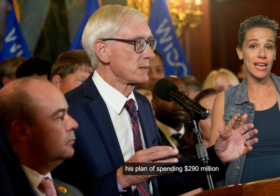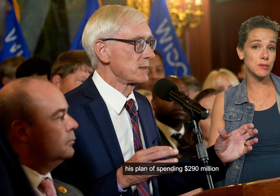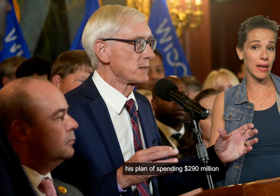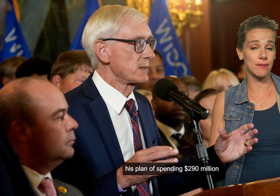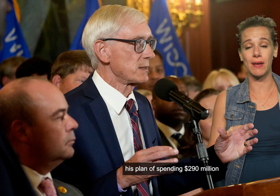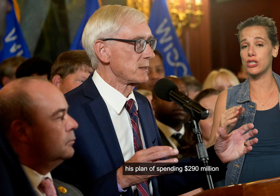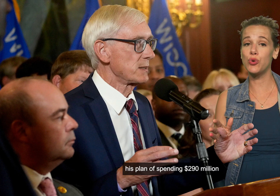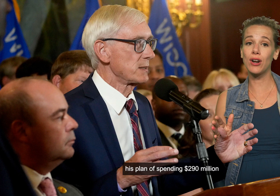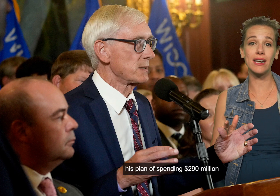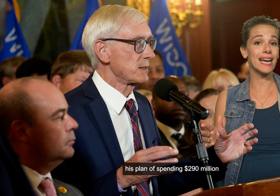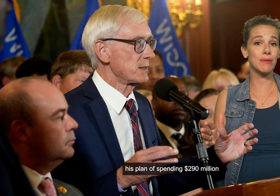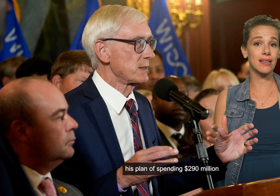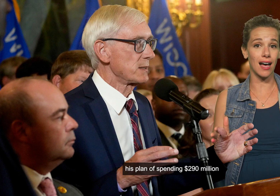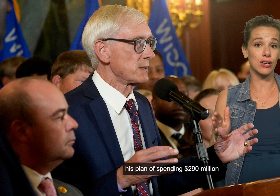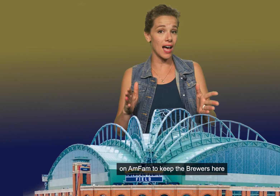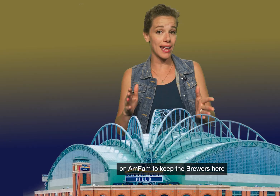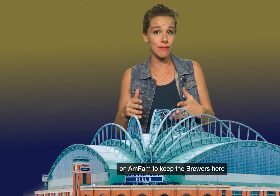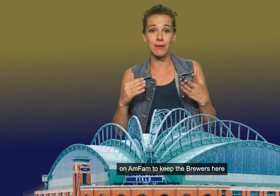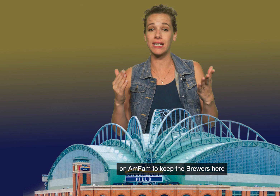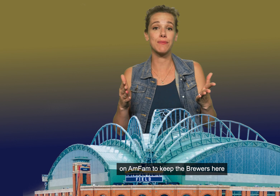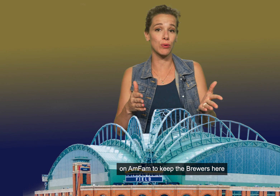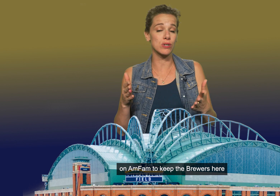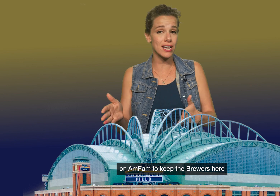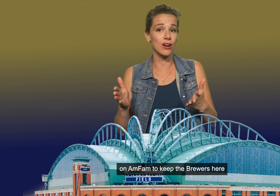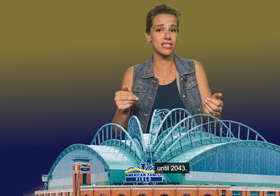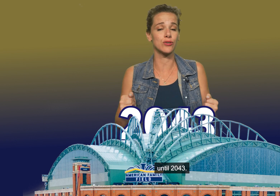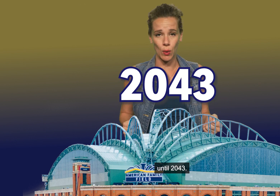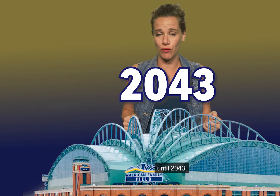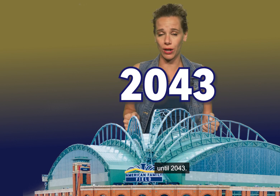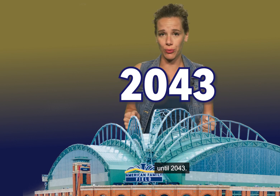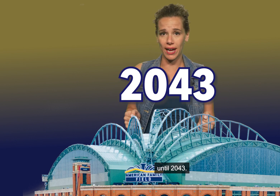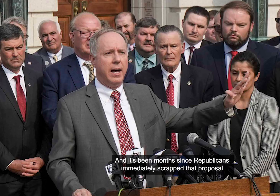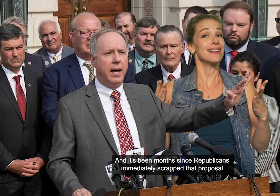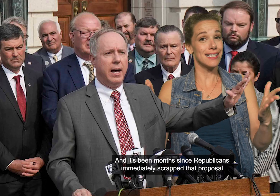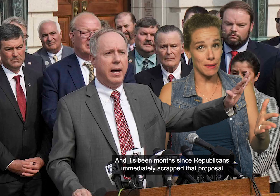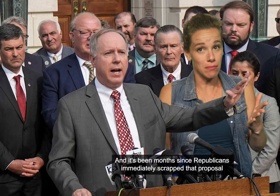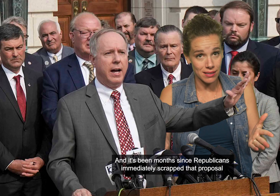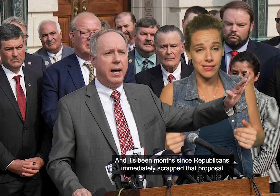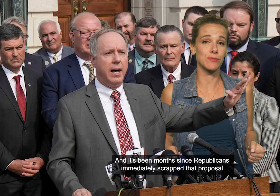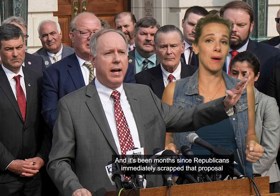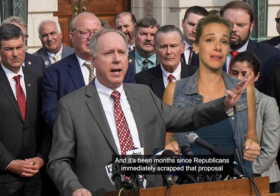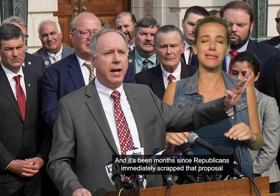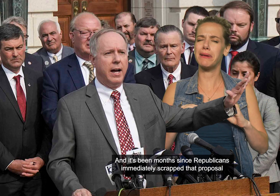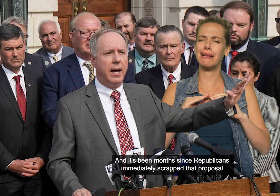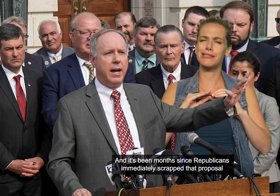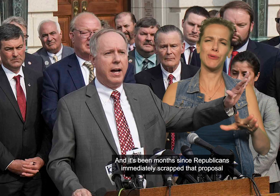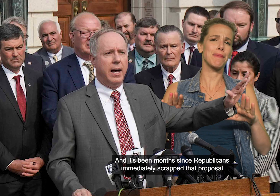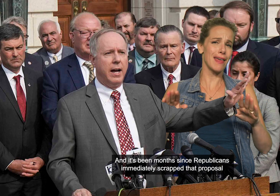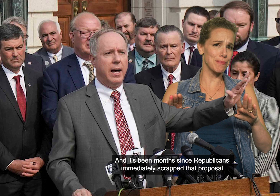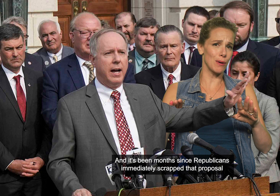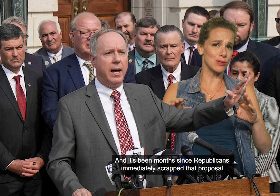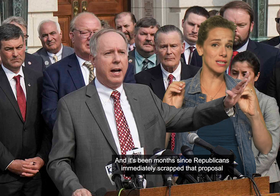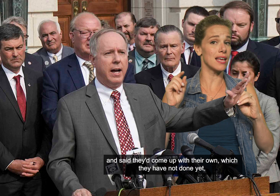introduced his plan of spending $290 million on AmFam to keep the Brewers here until 2043. And it's been months since Republicans immediately